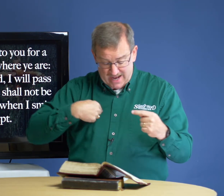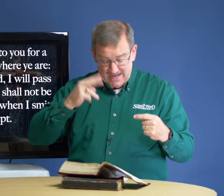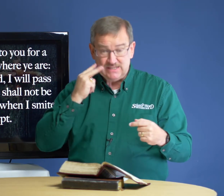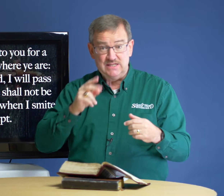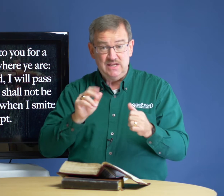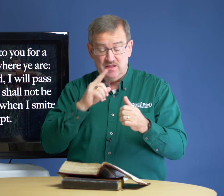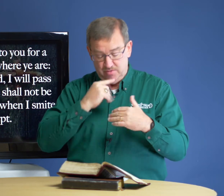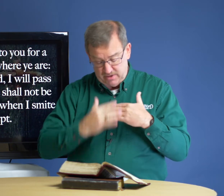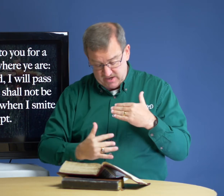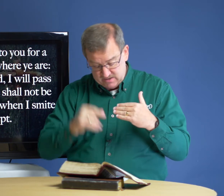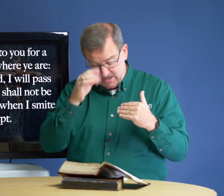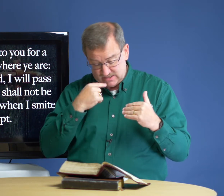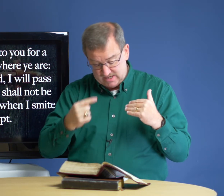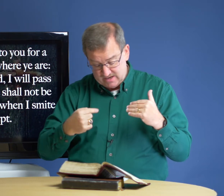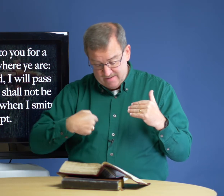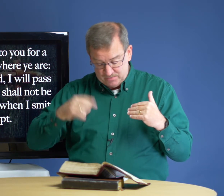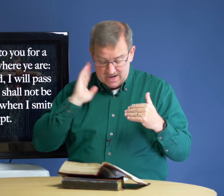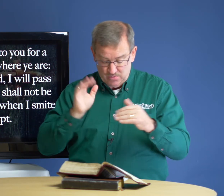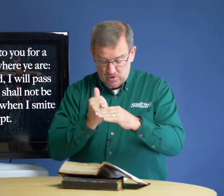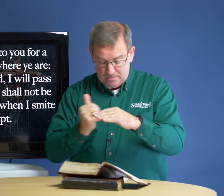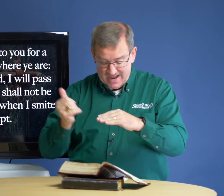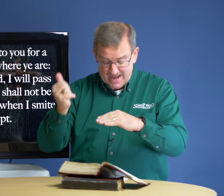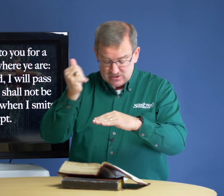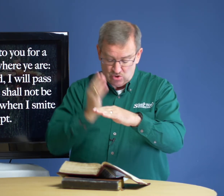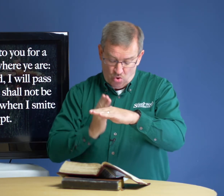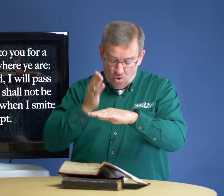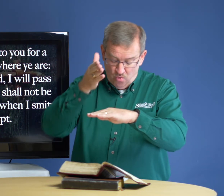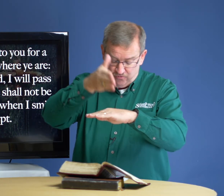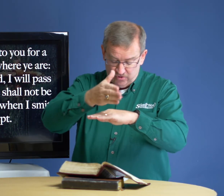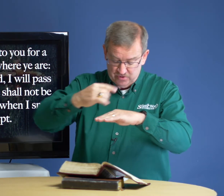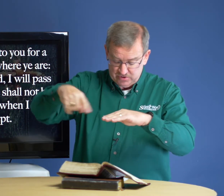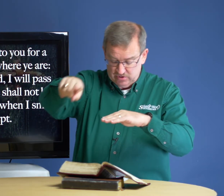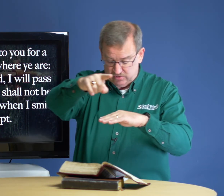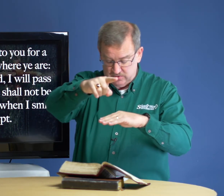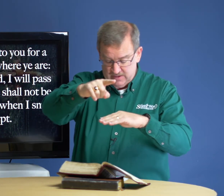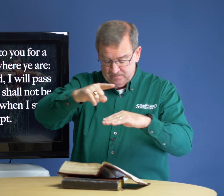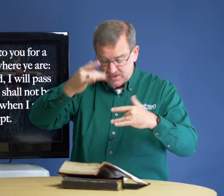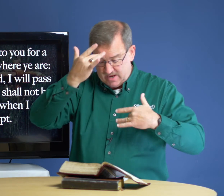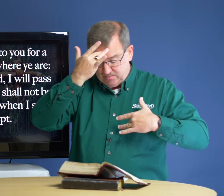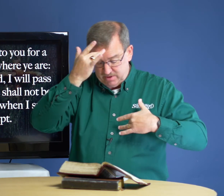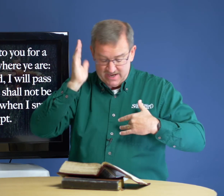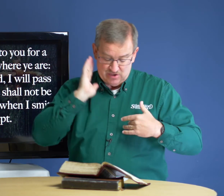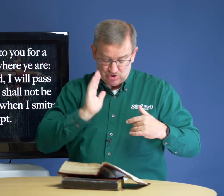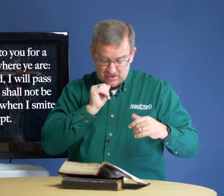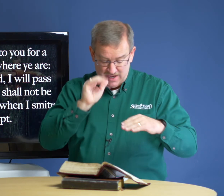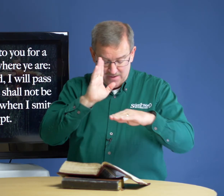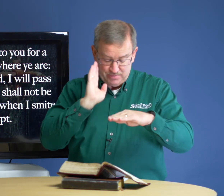I see the blood, God said, I will pass over you, and the plague shall not be